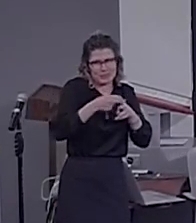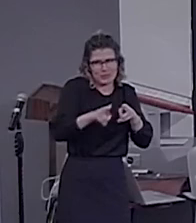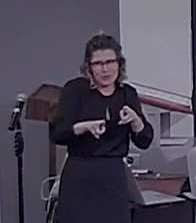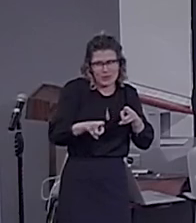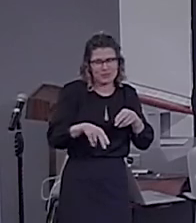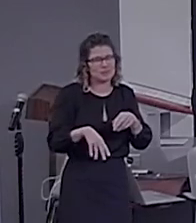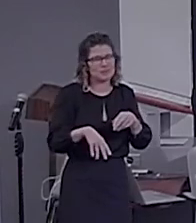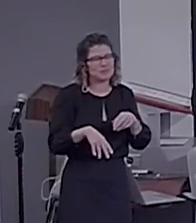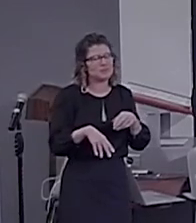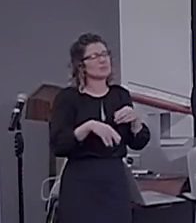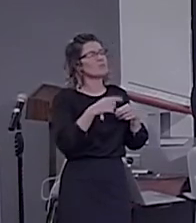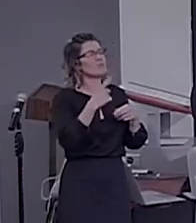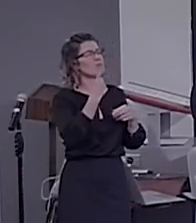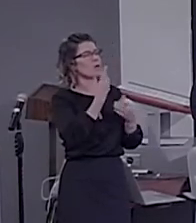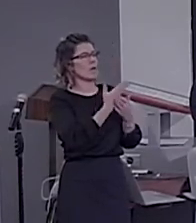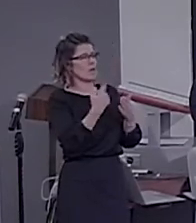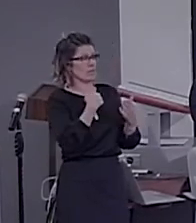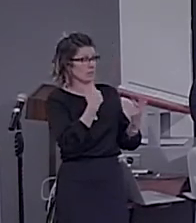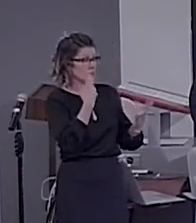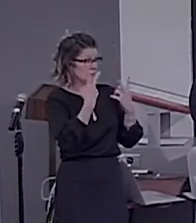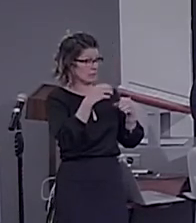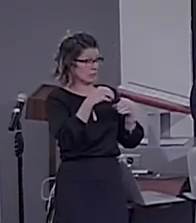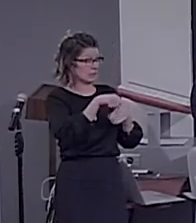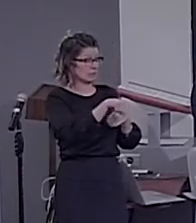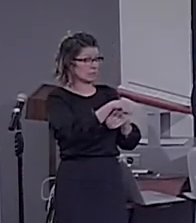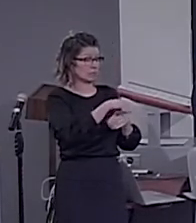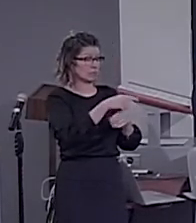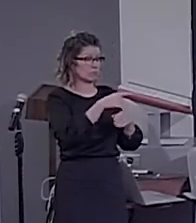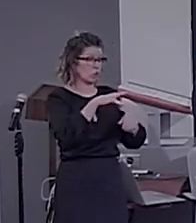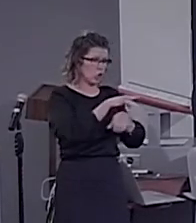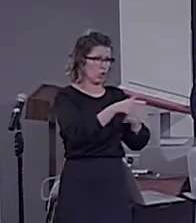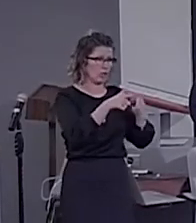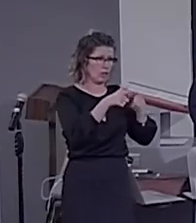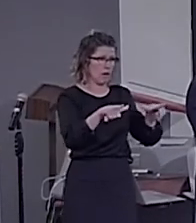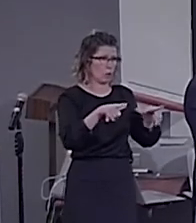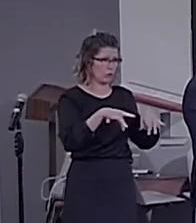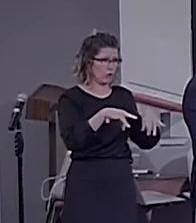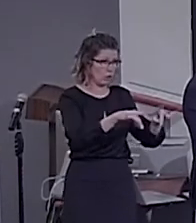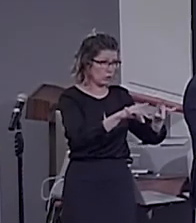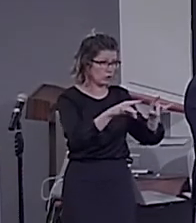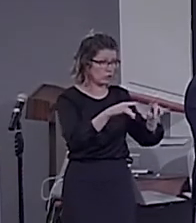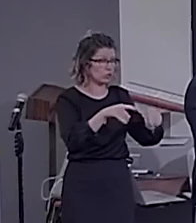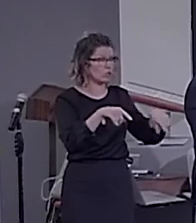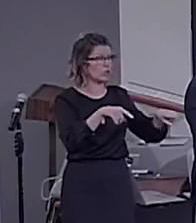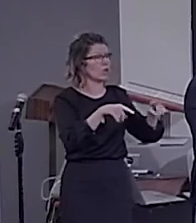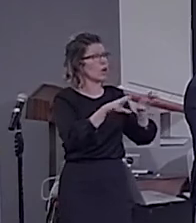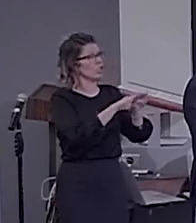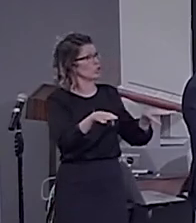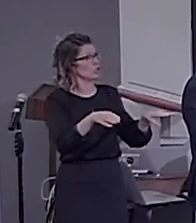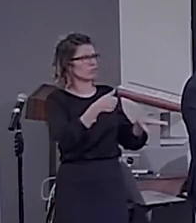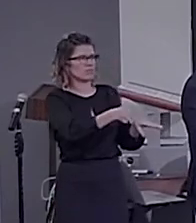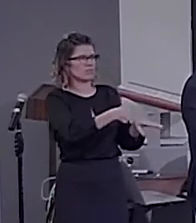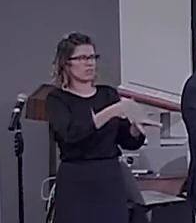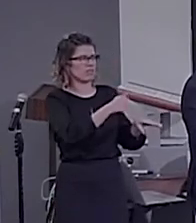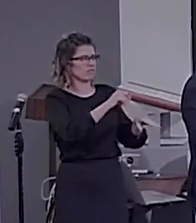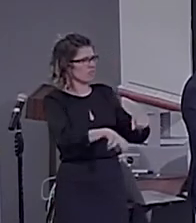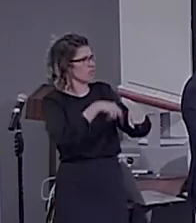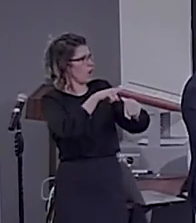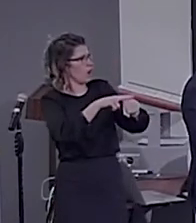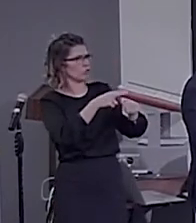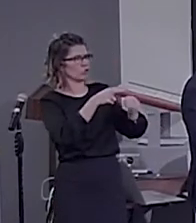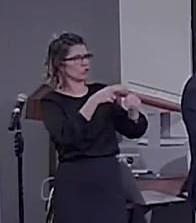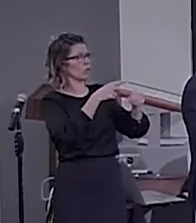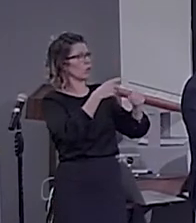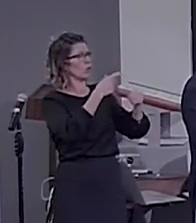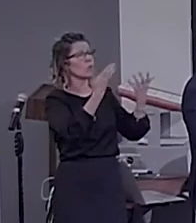One thing we see in early language acquisition is that children naturally segment and categorize the